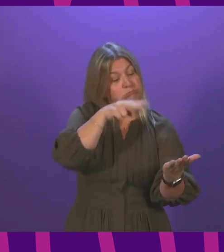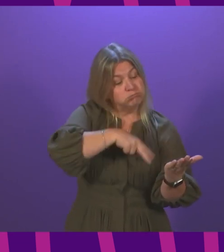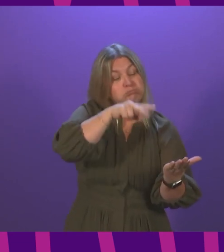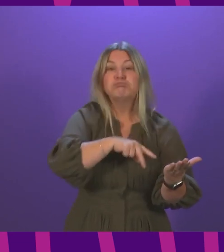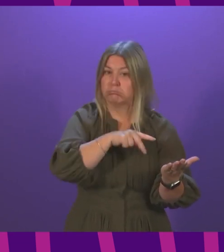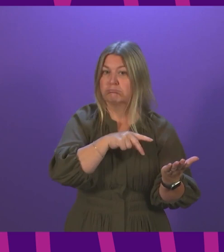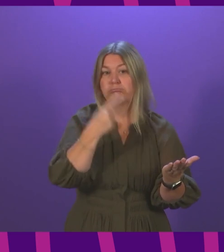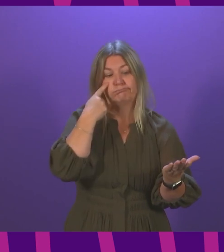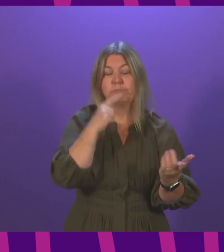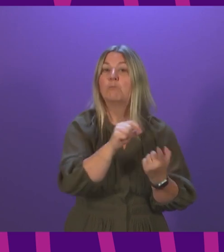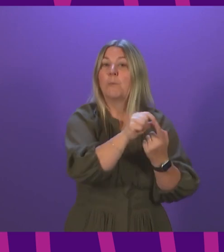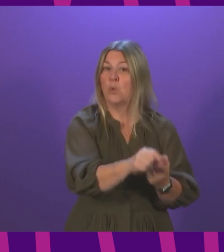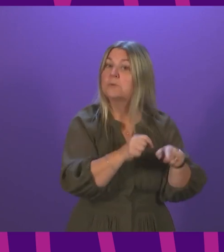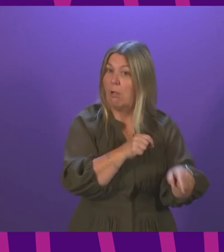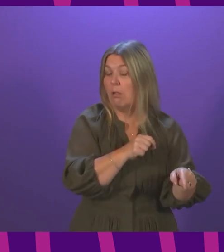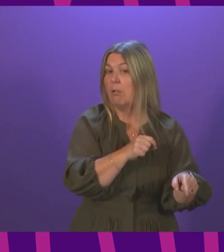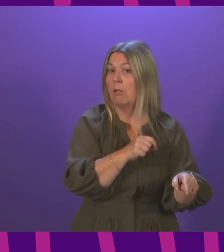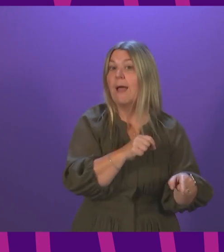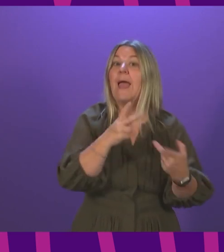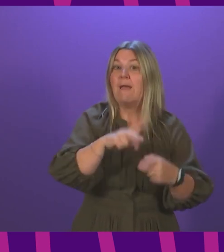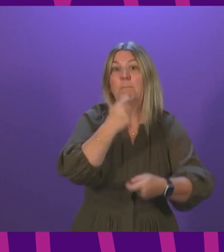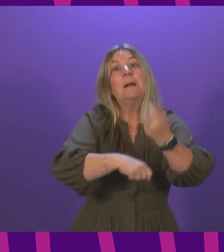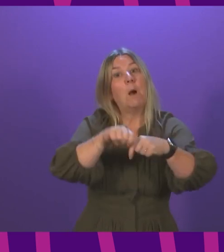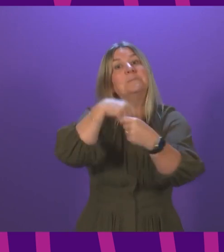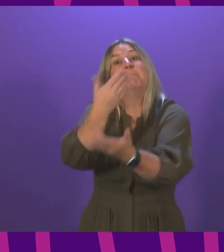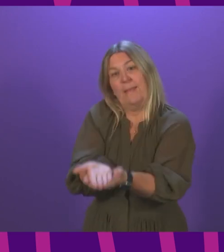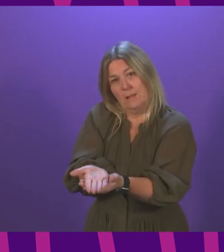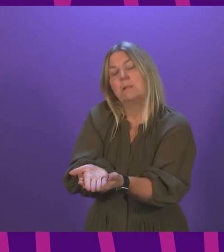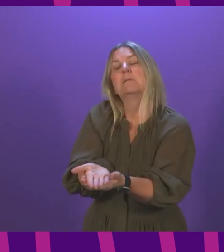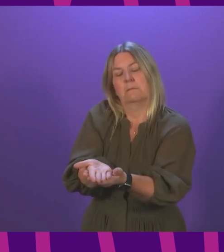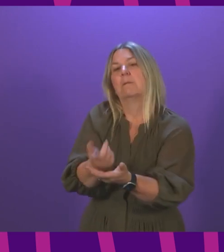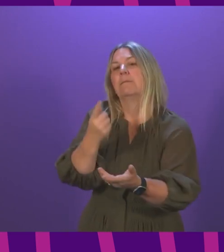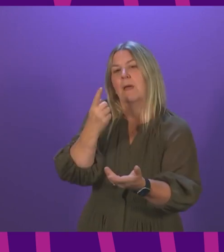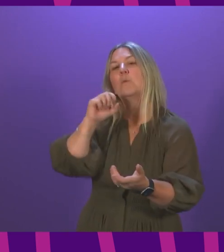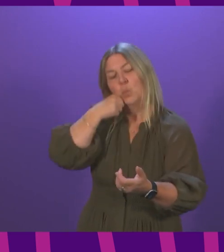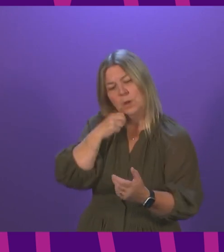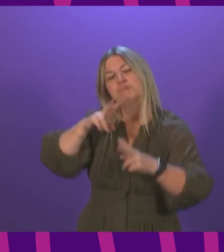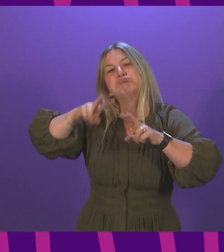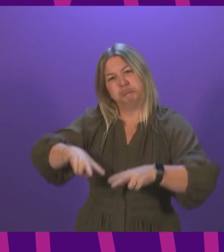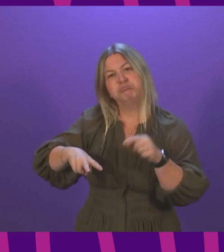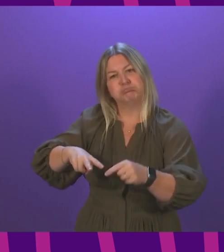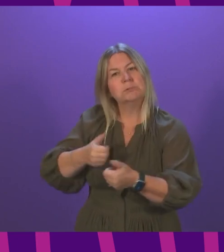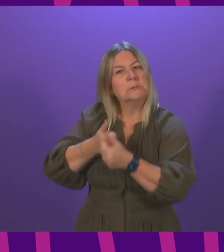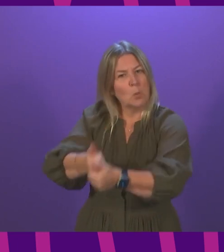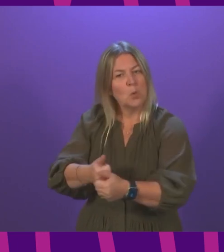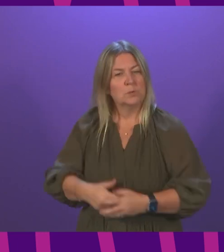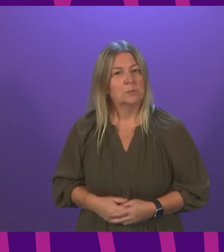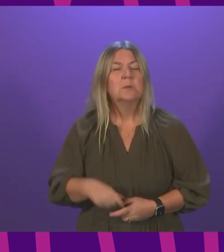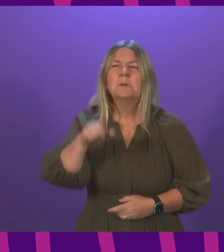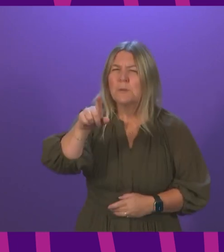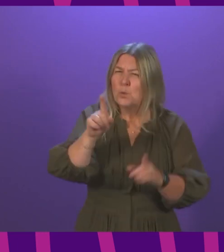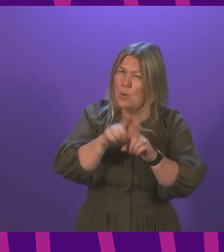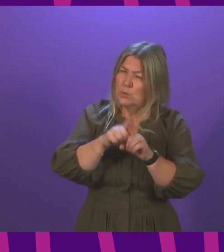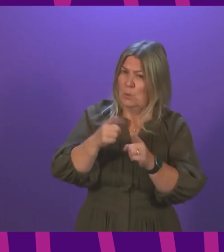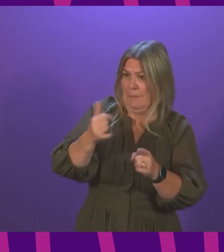actual proposed legislation. will consider that in detail. What I would say, though, in addition to that, and perhaps it a point of